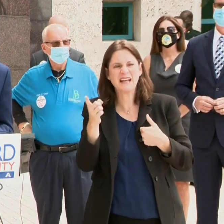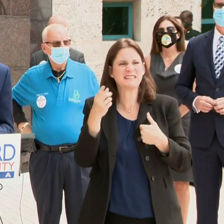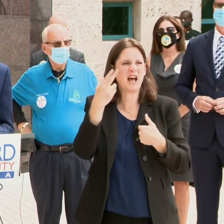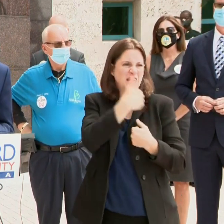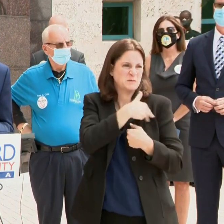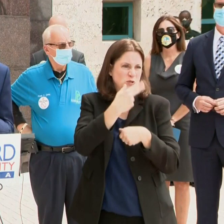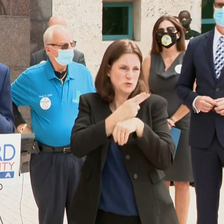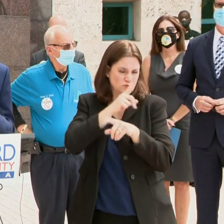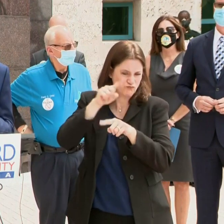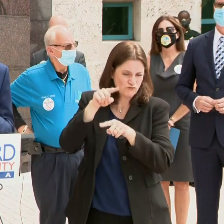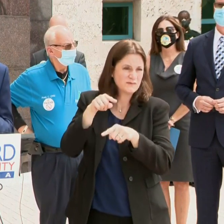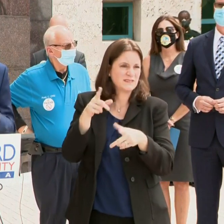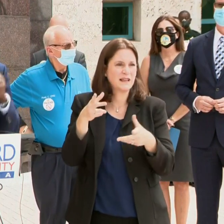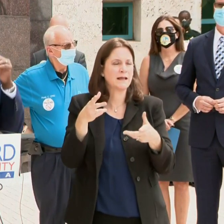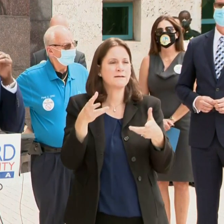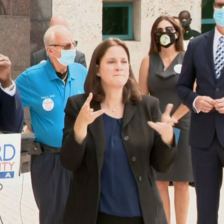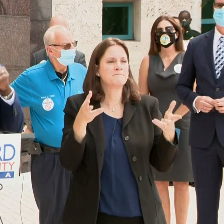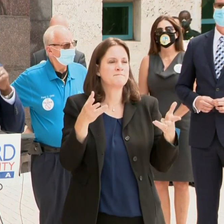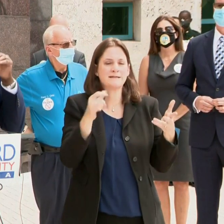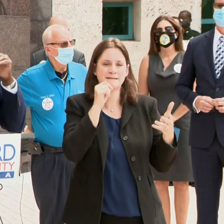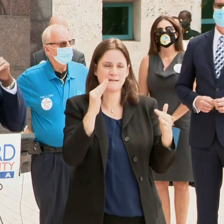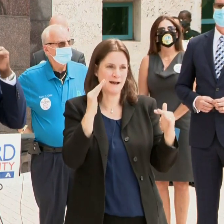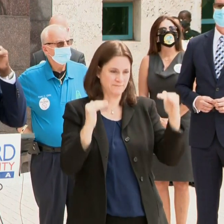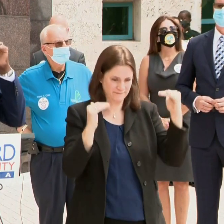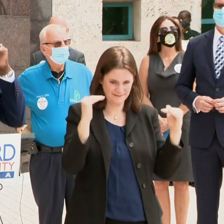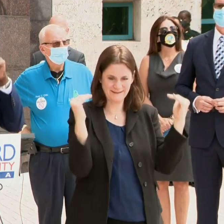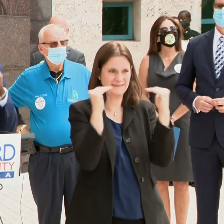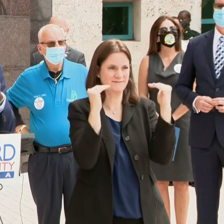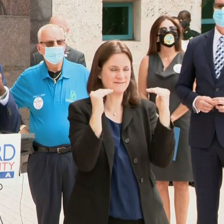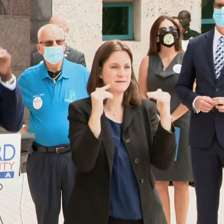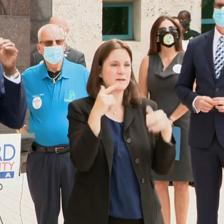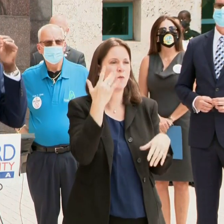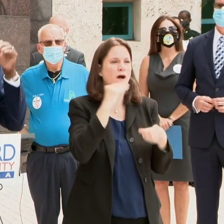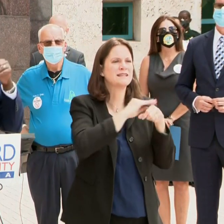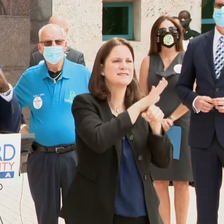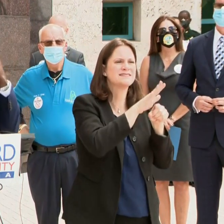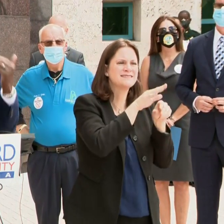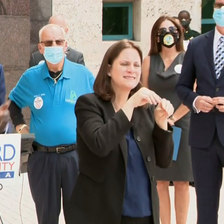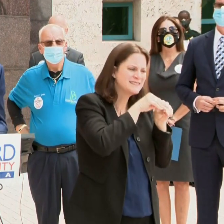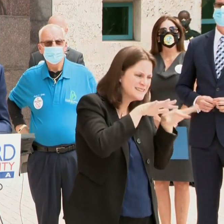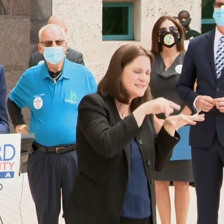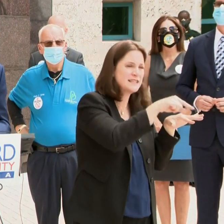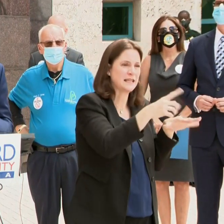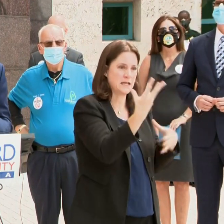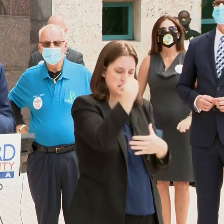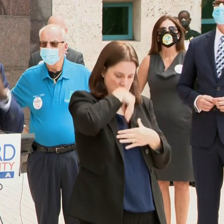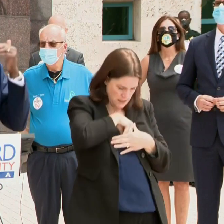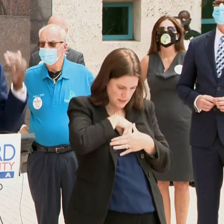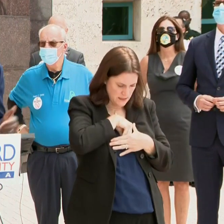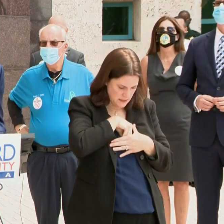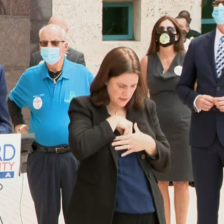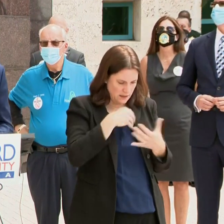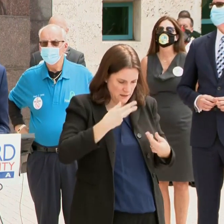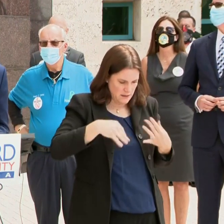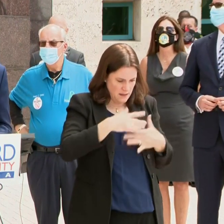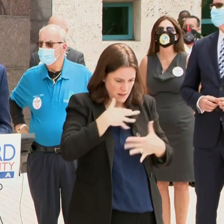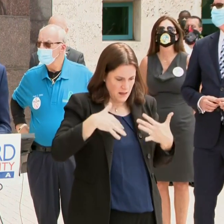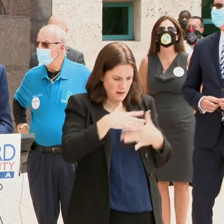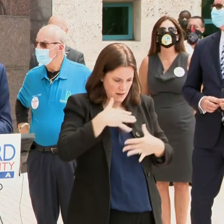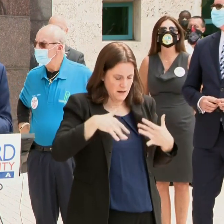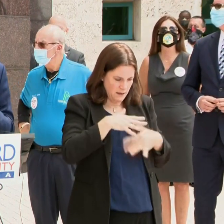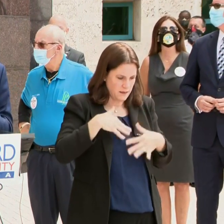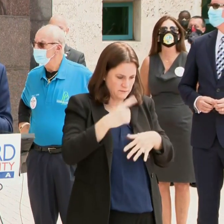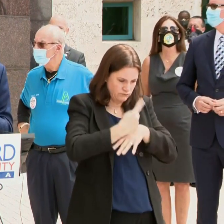in general. Because that virus, once it gets in your system, it takes a little bit for you to get to where you really have to go to a